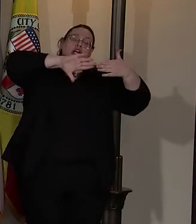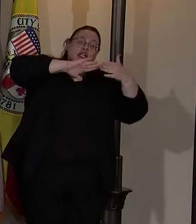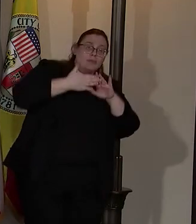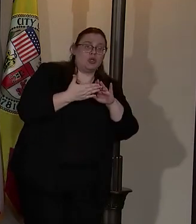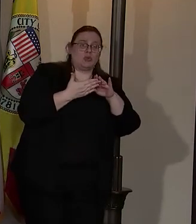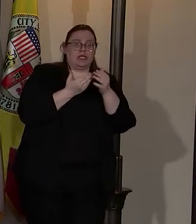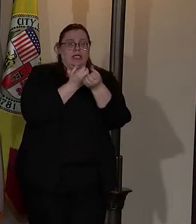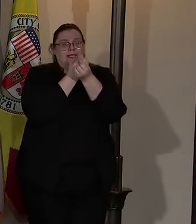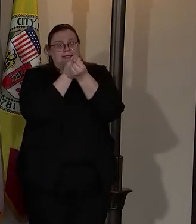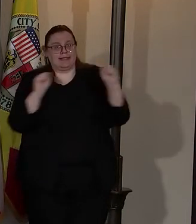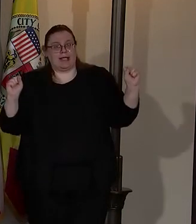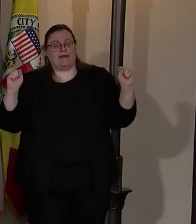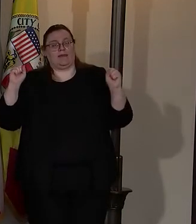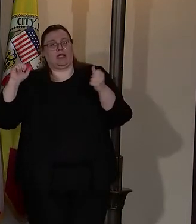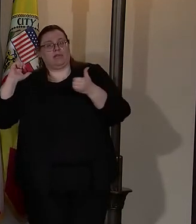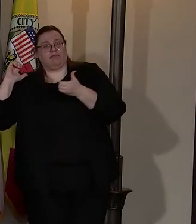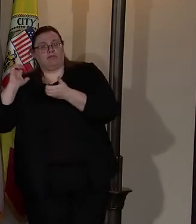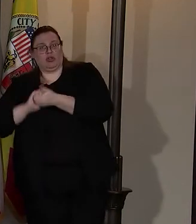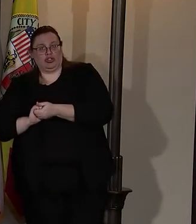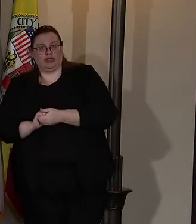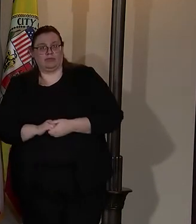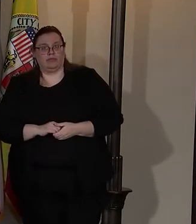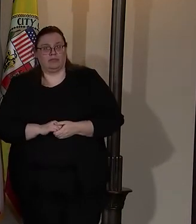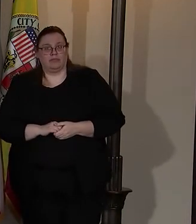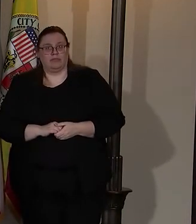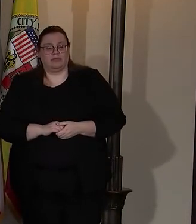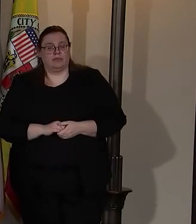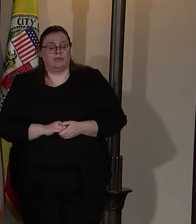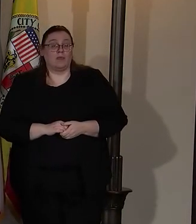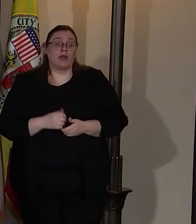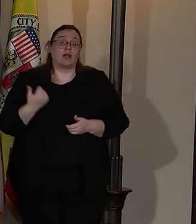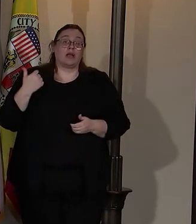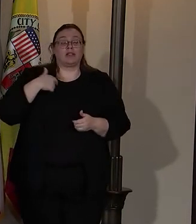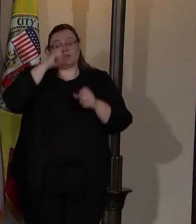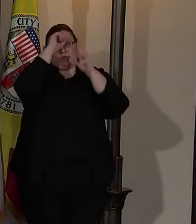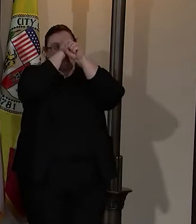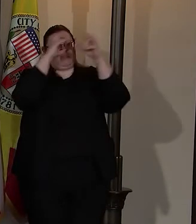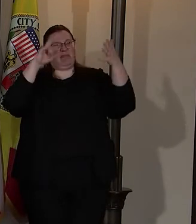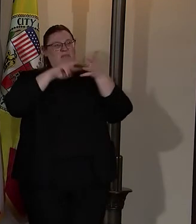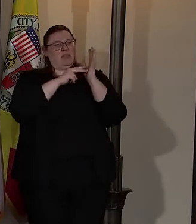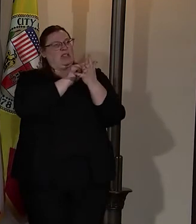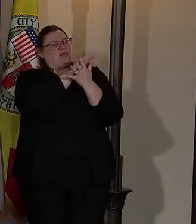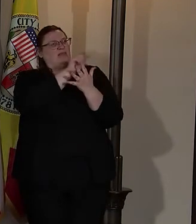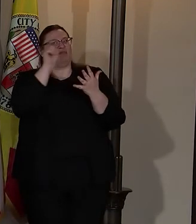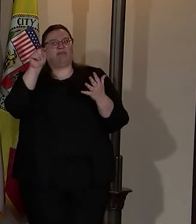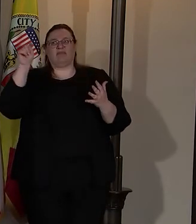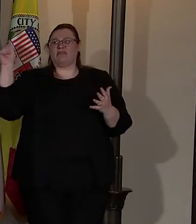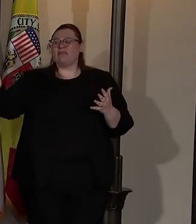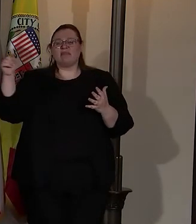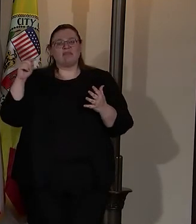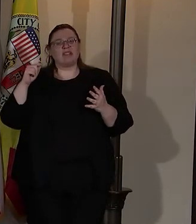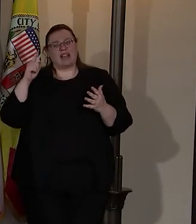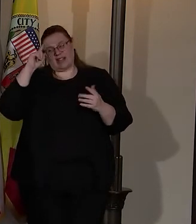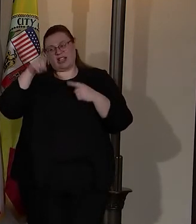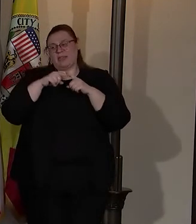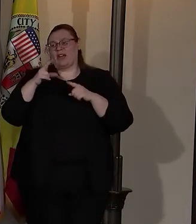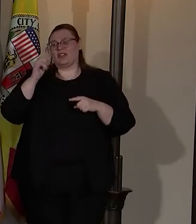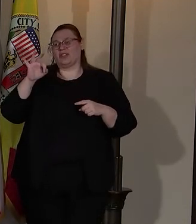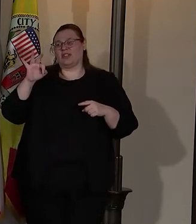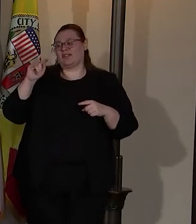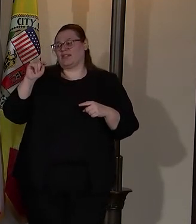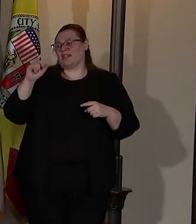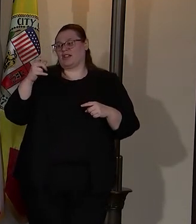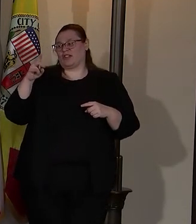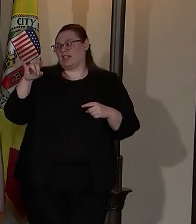safety partnership. as we think about those words and we think about Chief Tengarides, I'm just going to